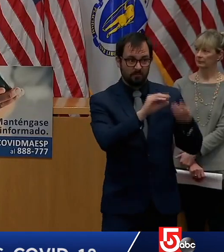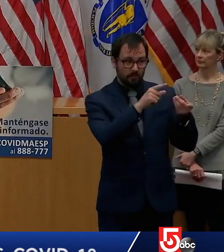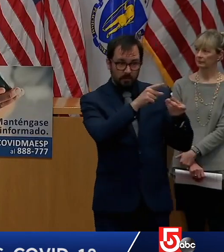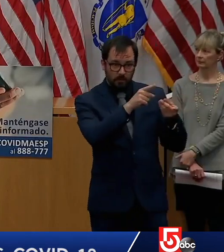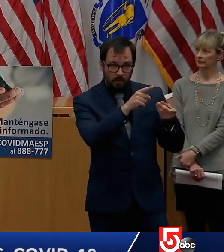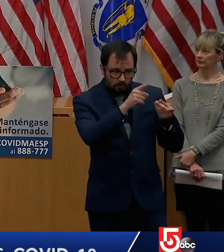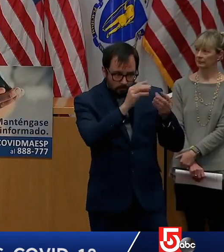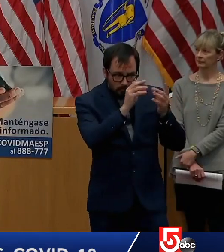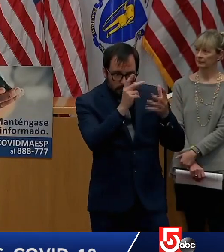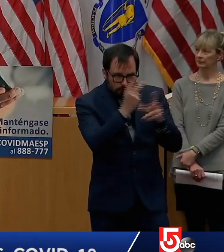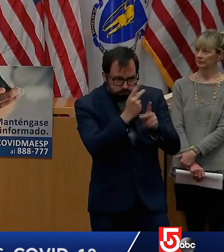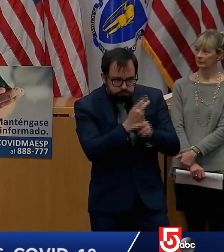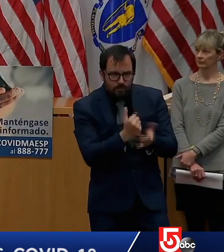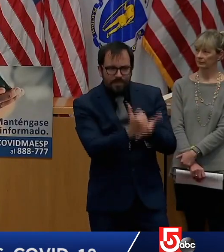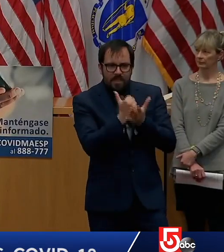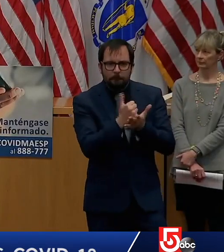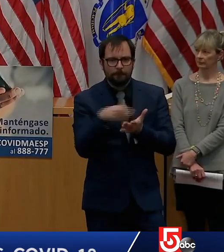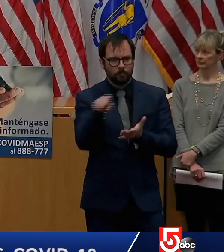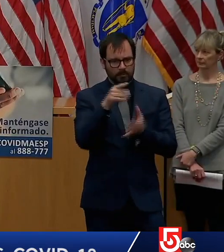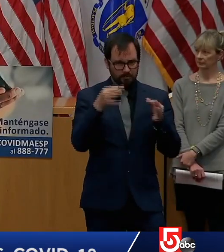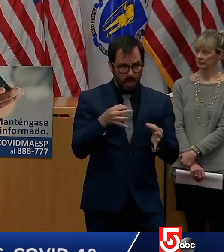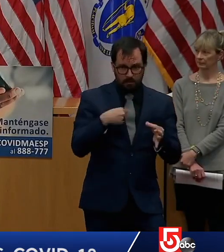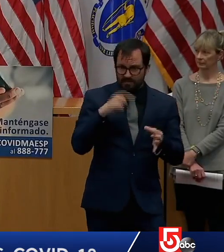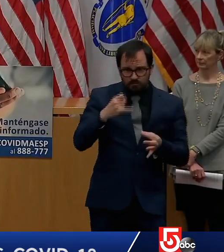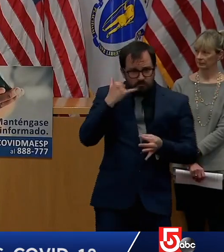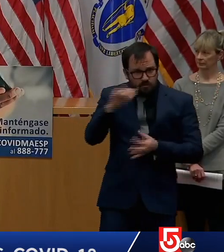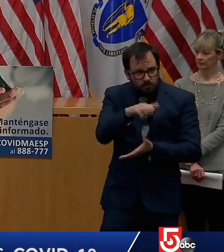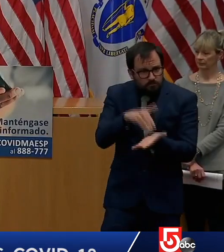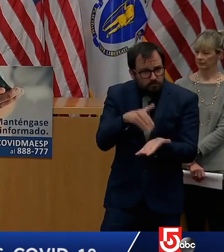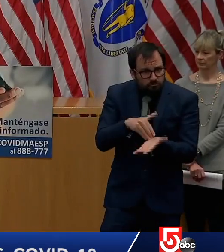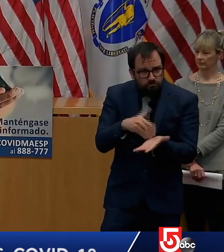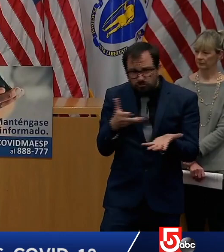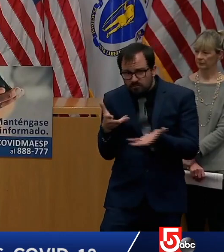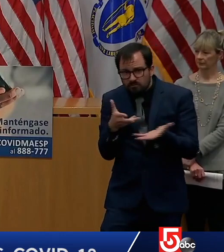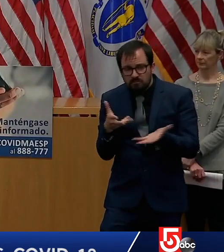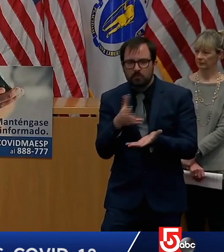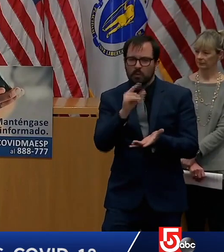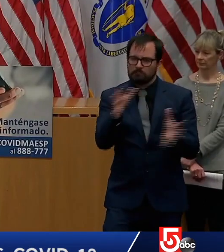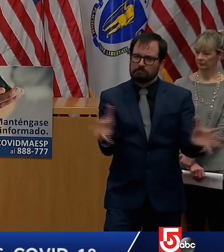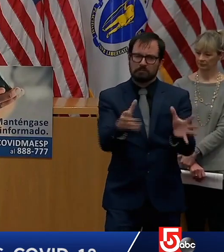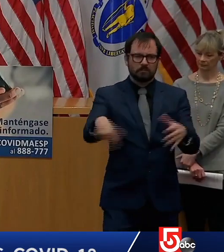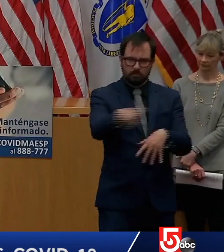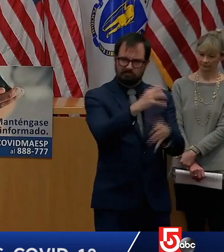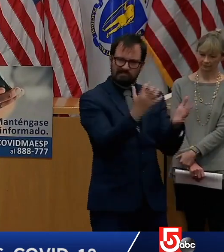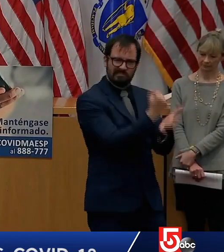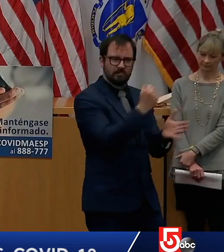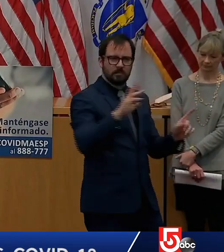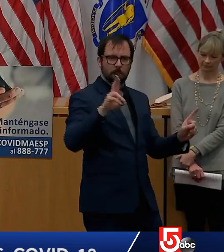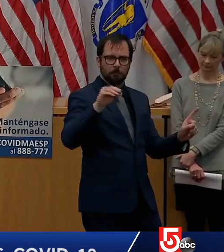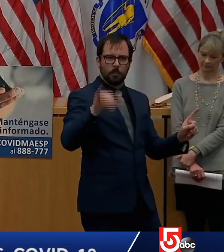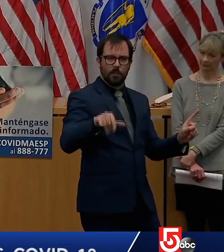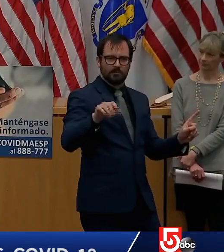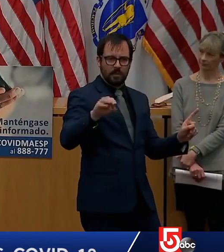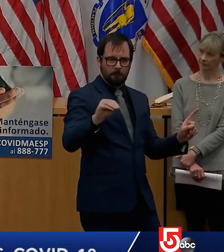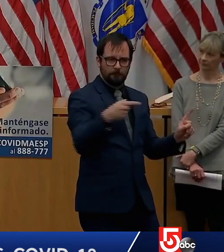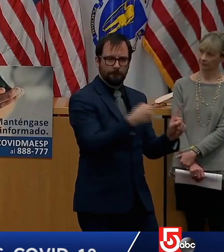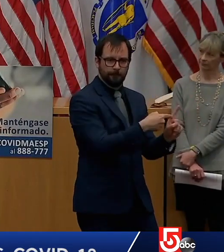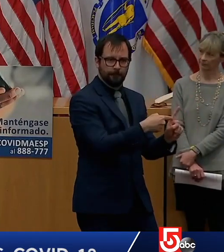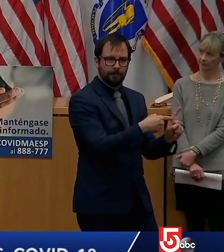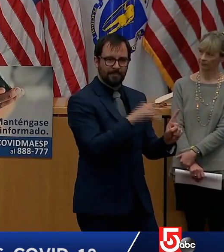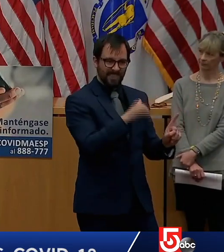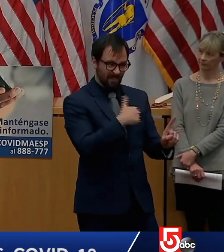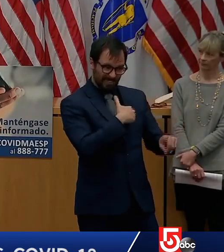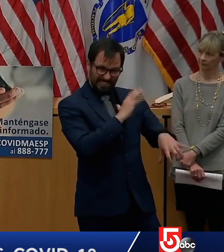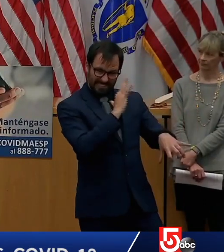use the system we worked really hard to make sure that it would be there for you if you had an issue or a